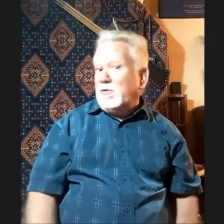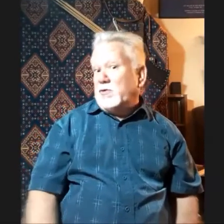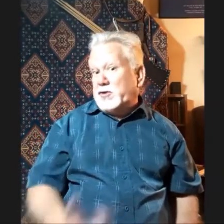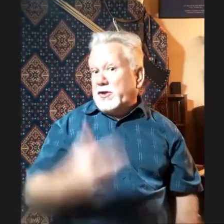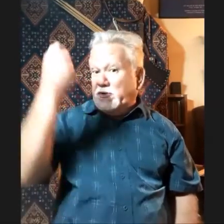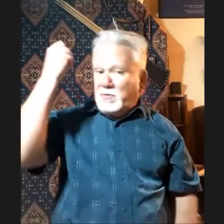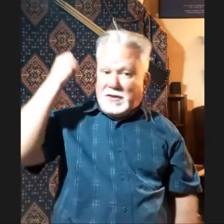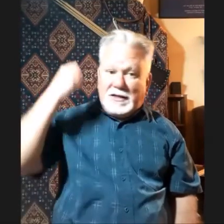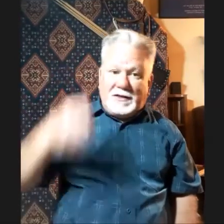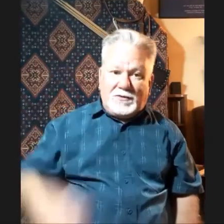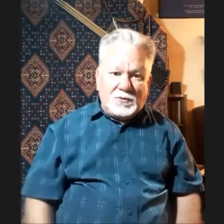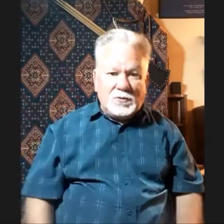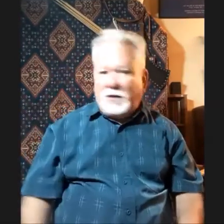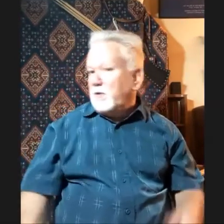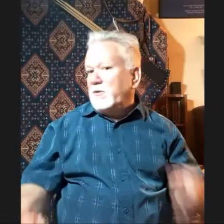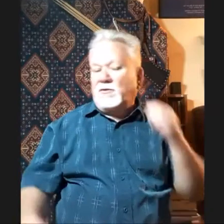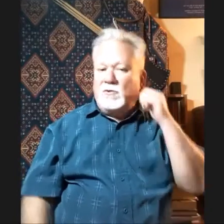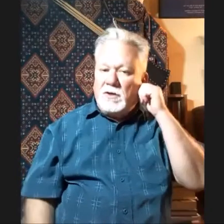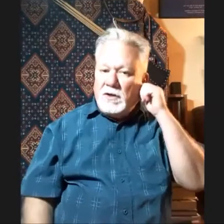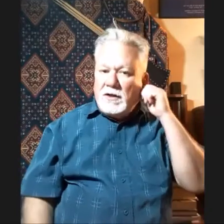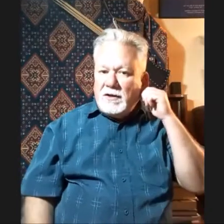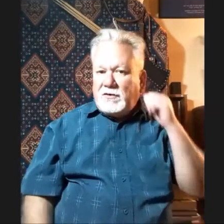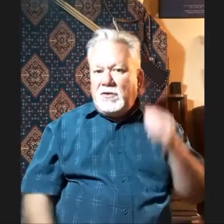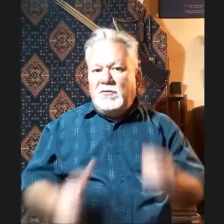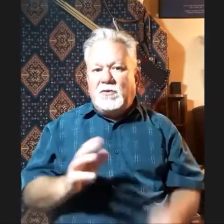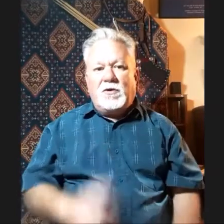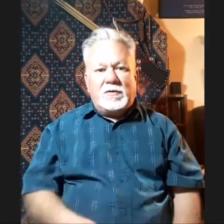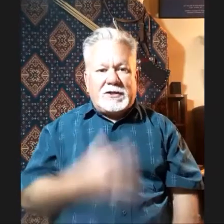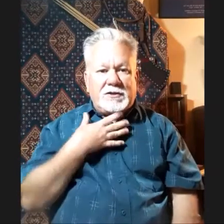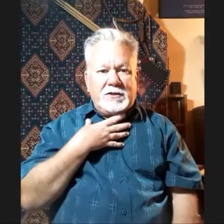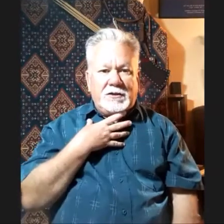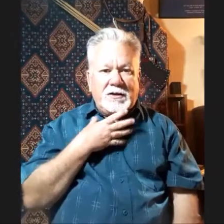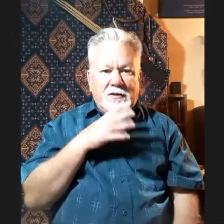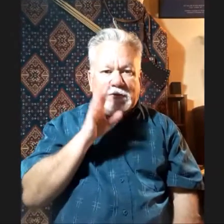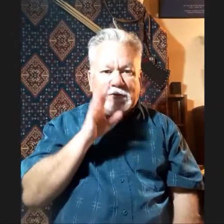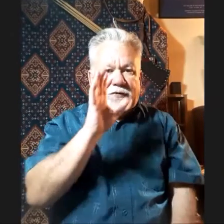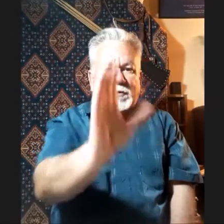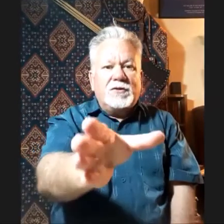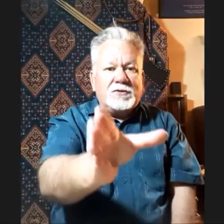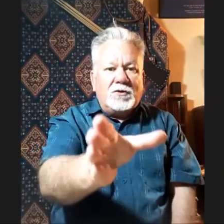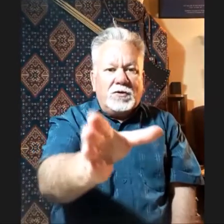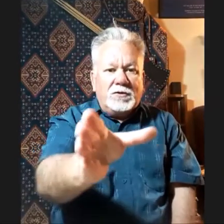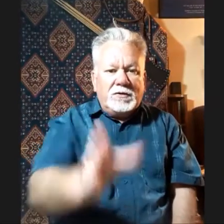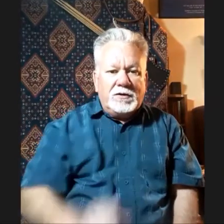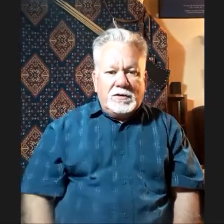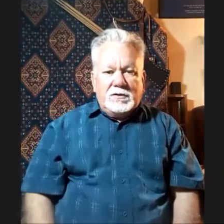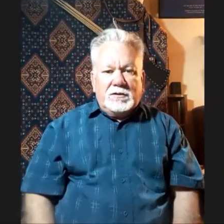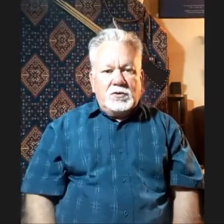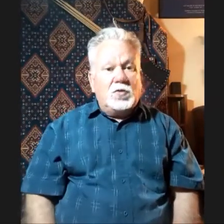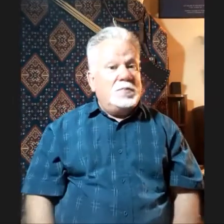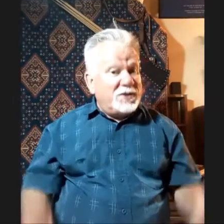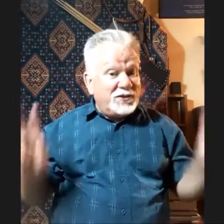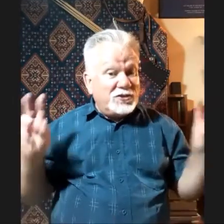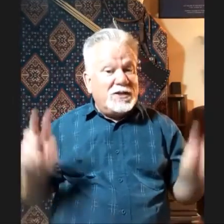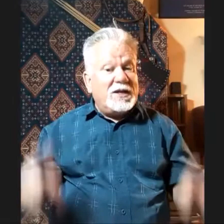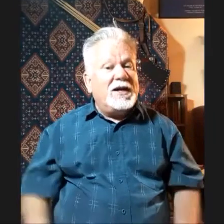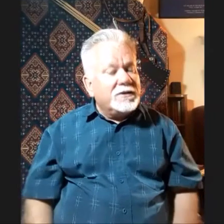or charge you with a lance or hit you with a sword. So you've got to actually be focused on your potential target.